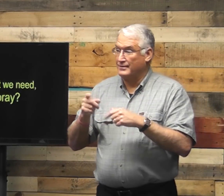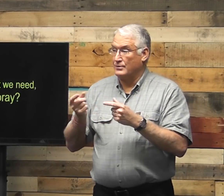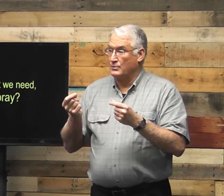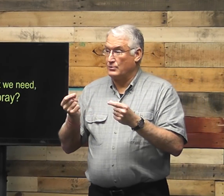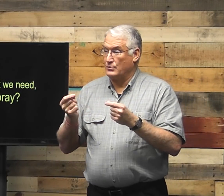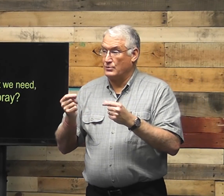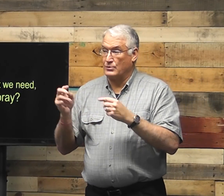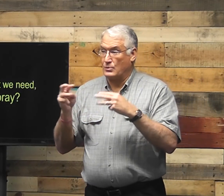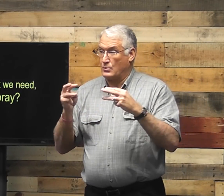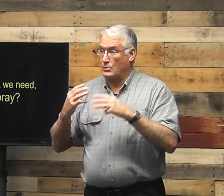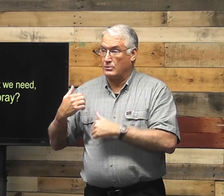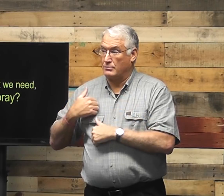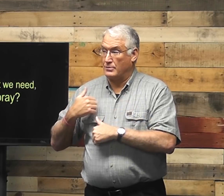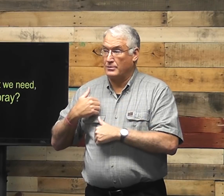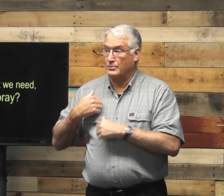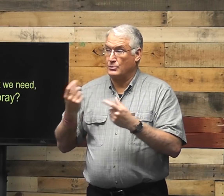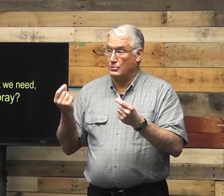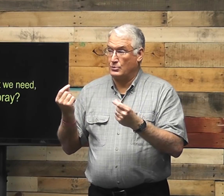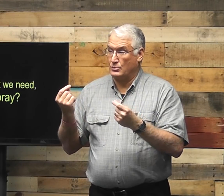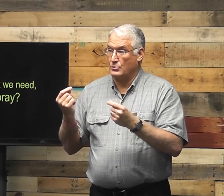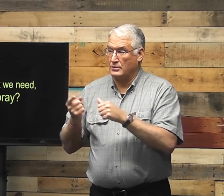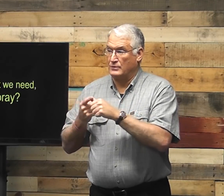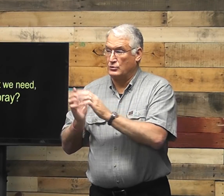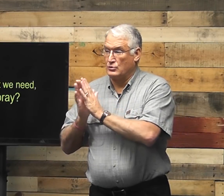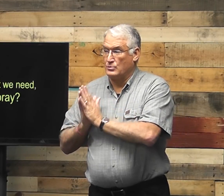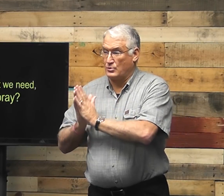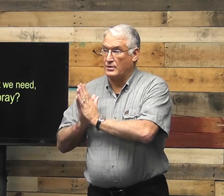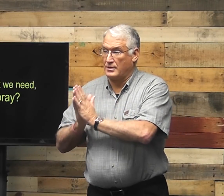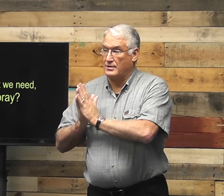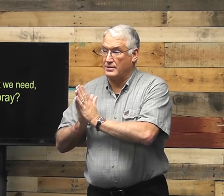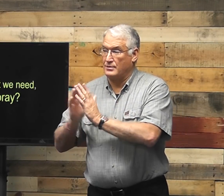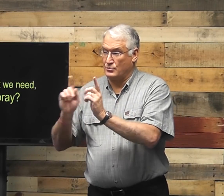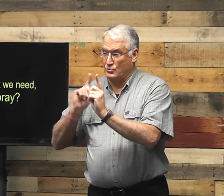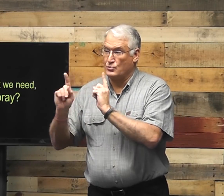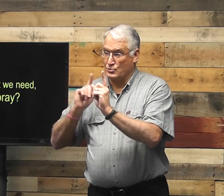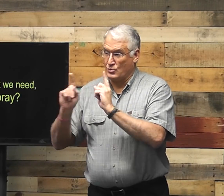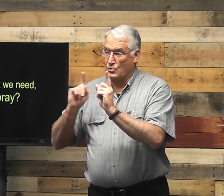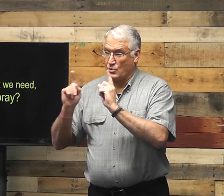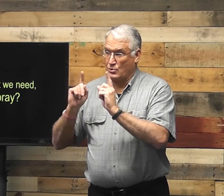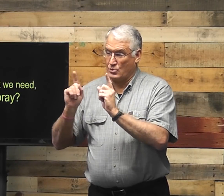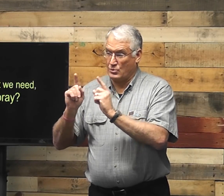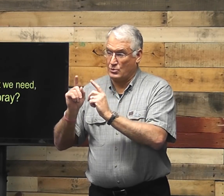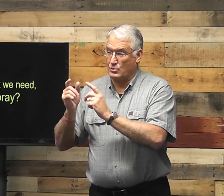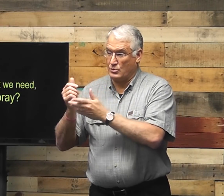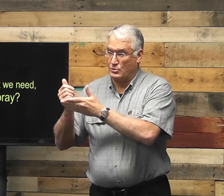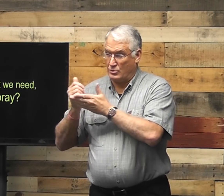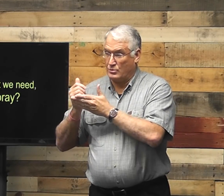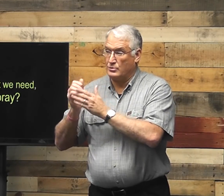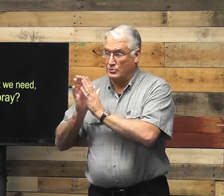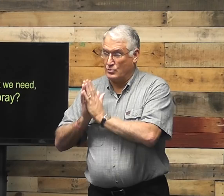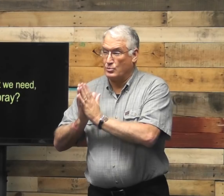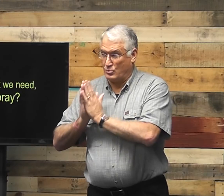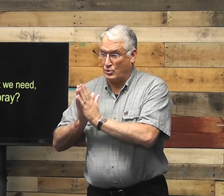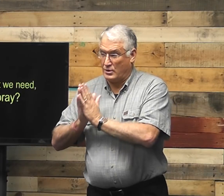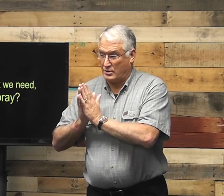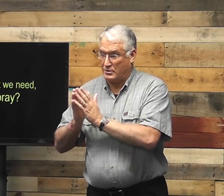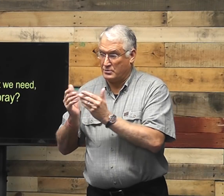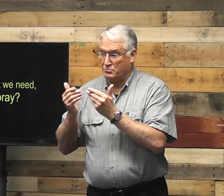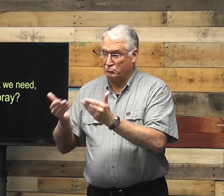you know, he was in the military. He would always pray and ask God to help